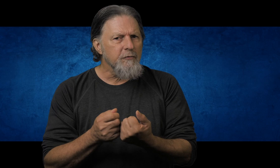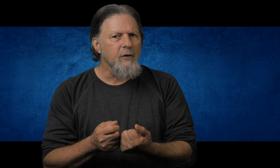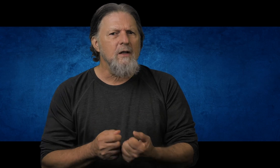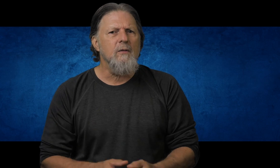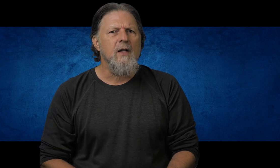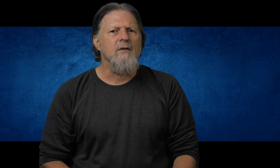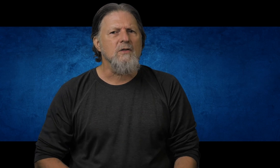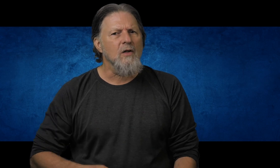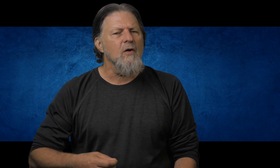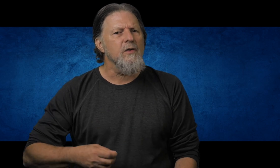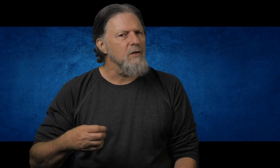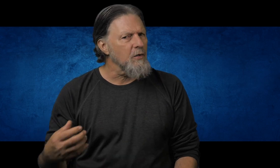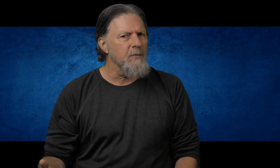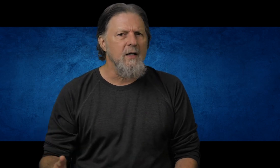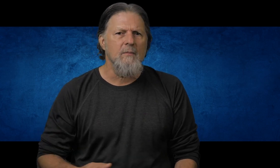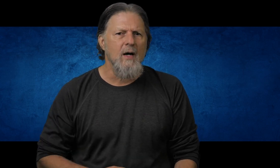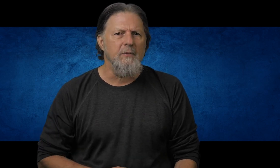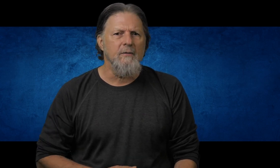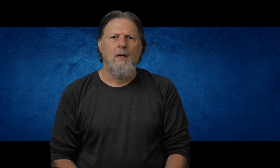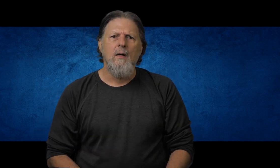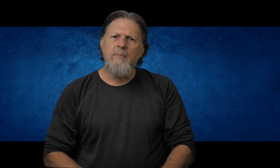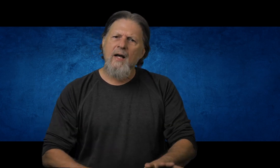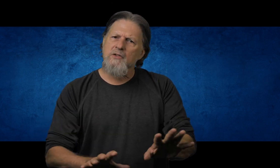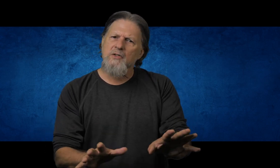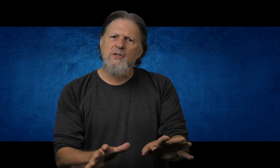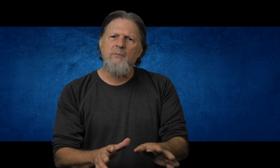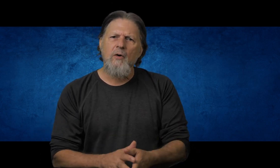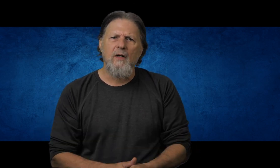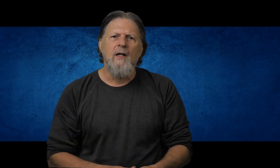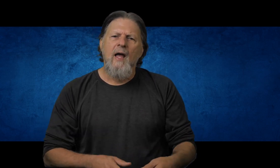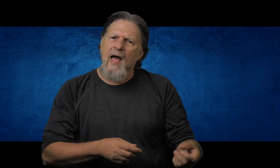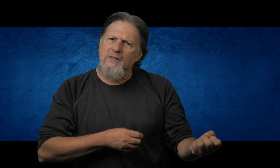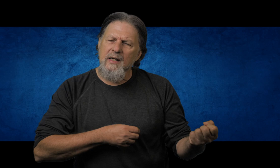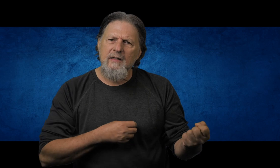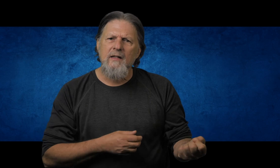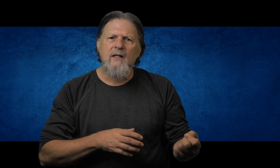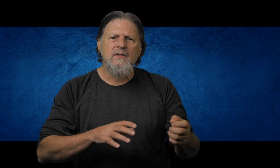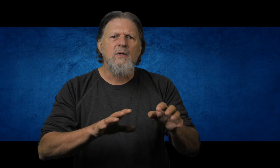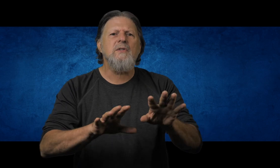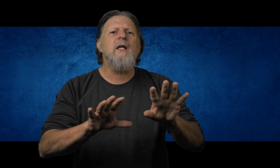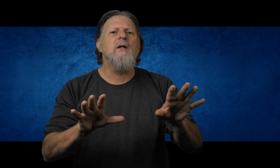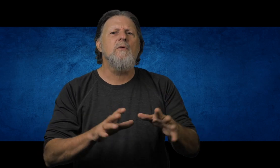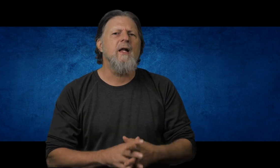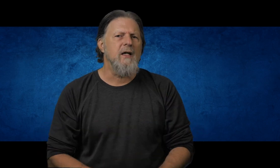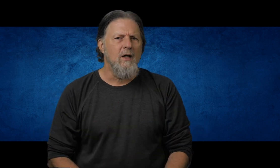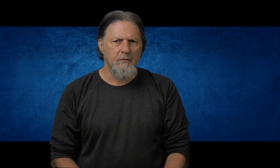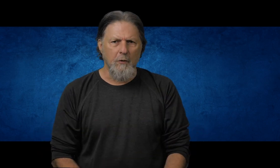freely without this clothing tripping him up. But just as importantly, as he did this, he was getting ready for